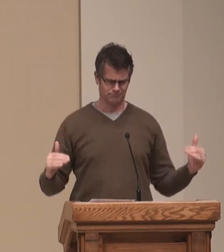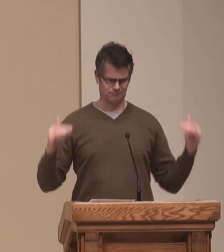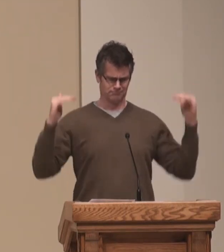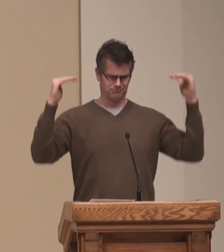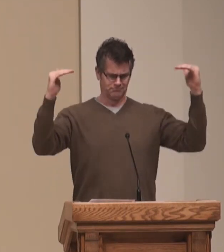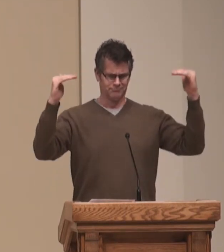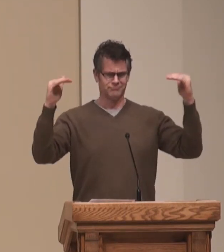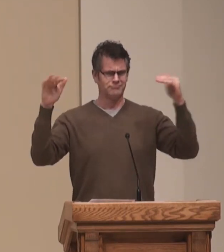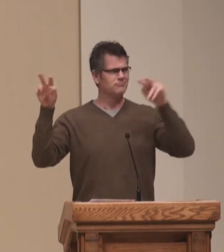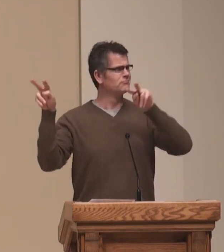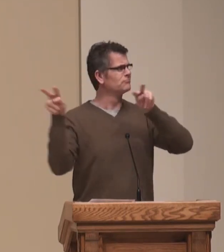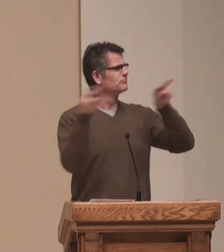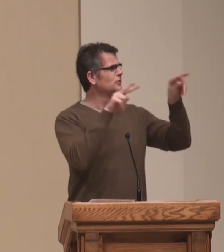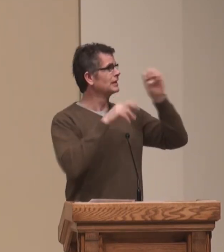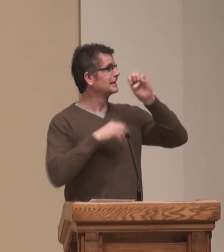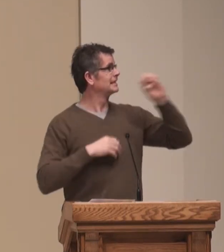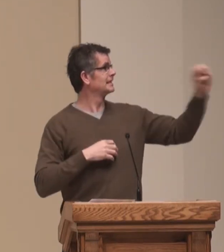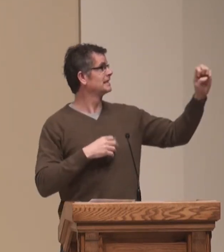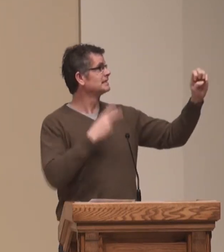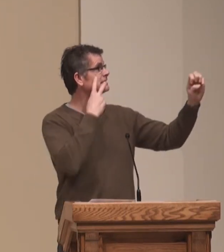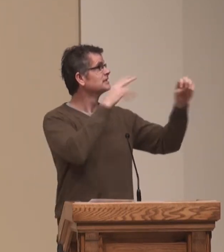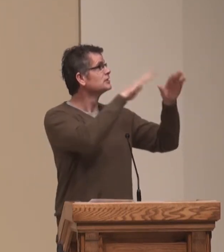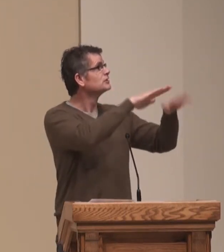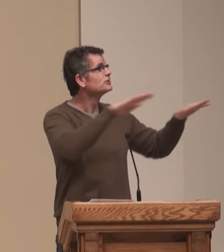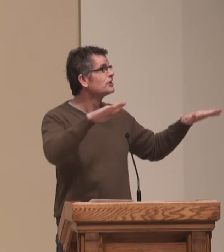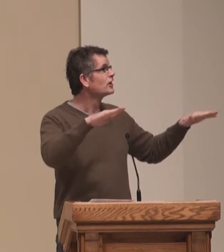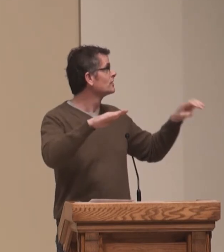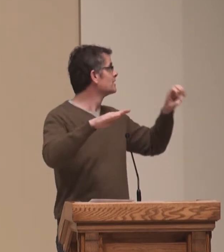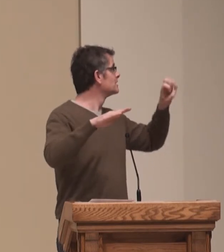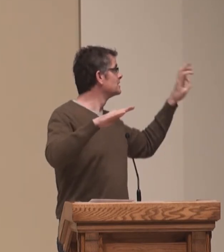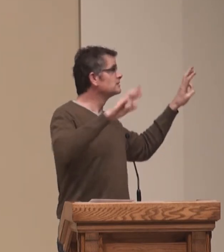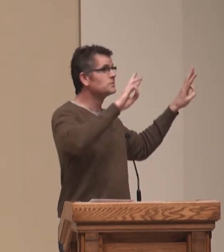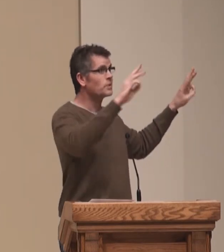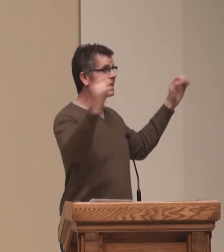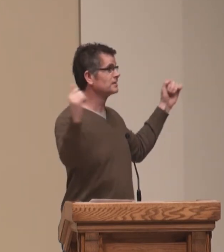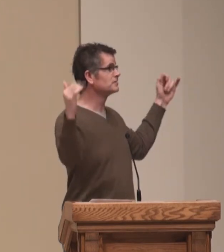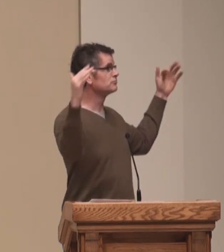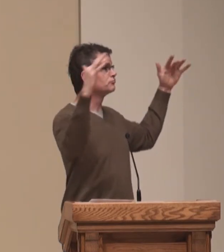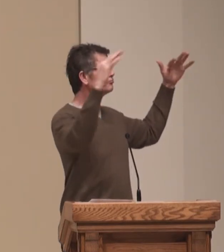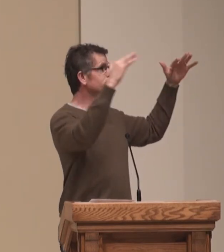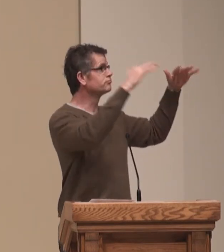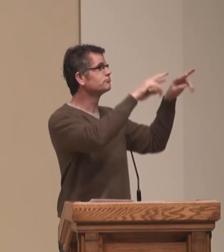peace of justice, the glory of God's worship.